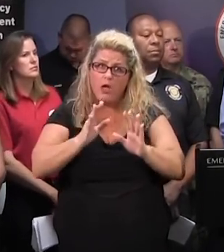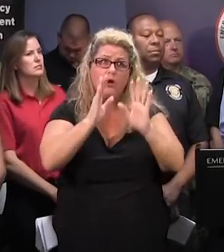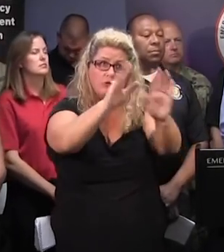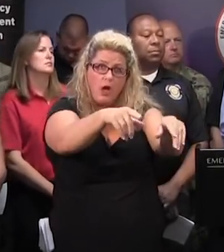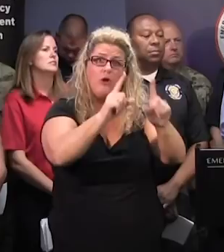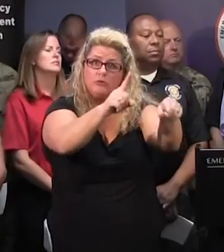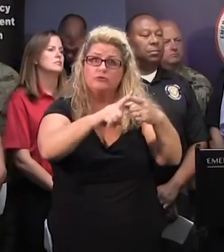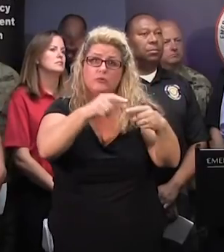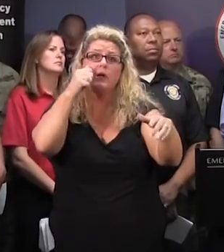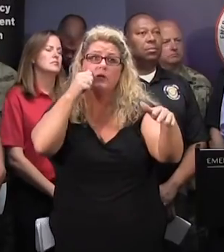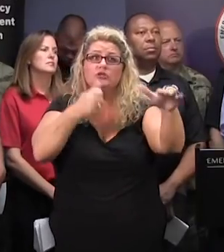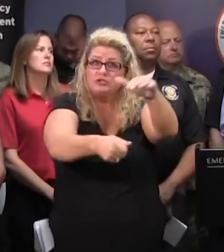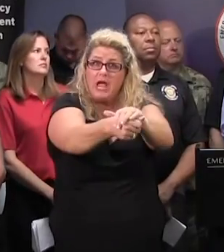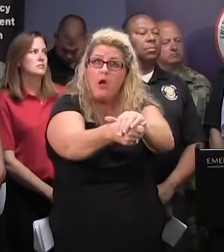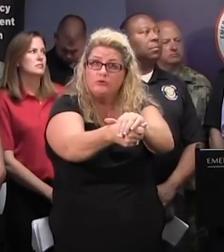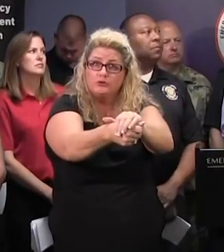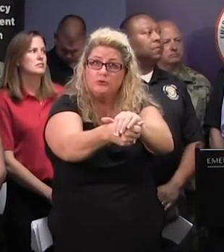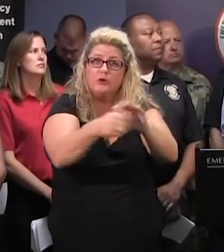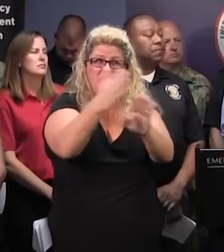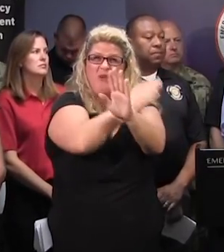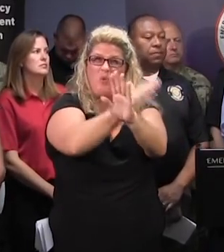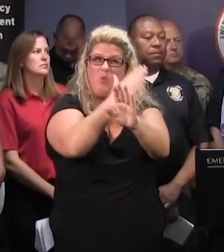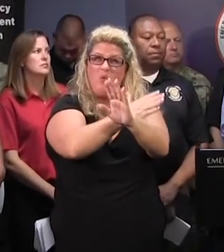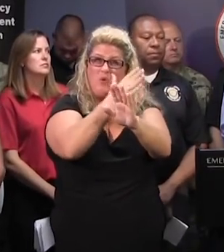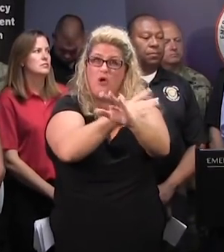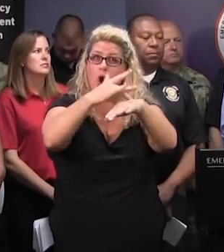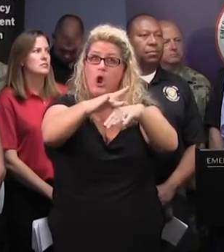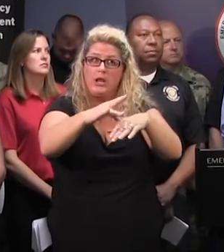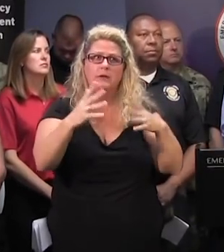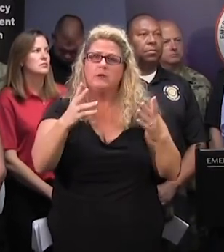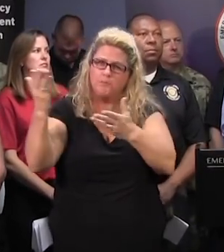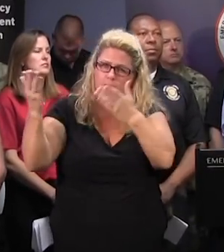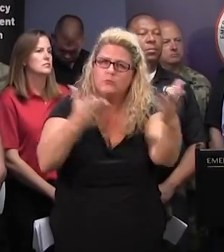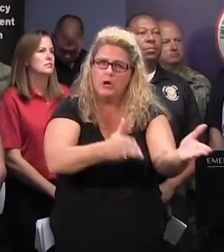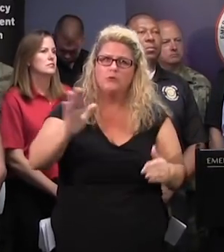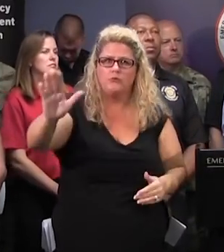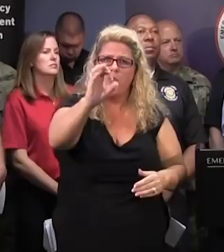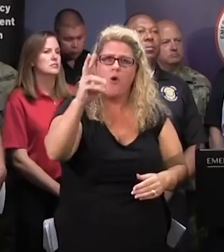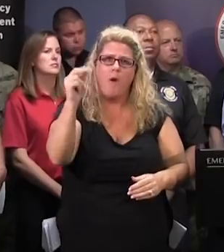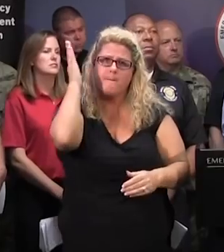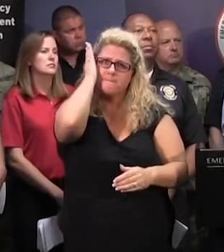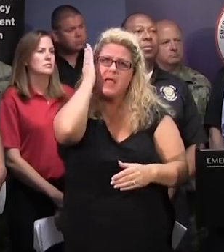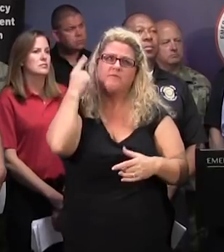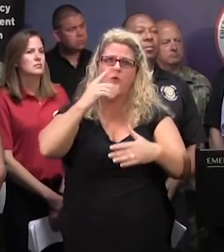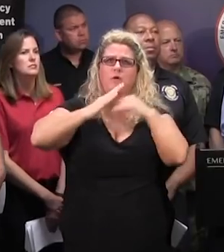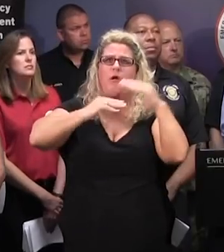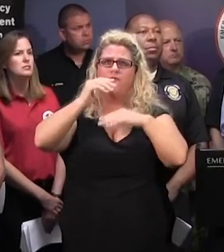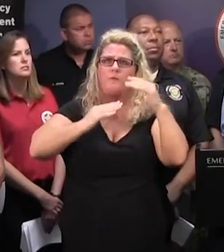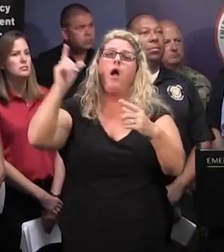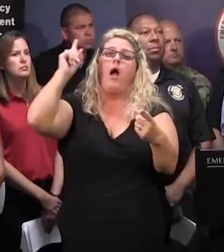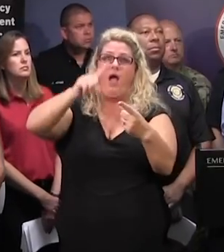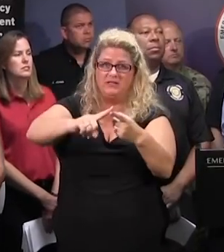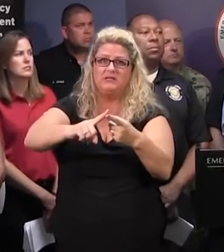particularly early, which many of them have done, is to take with them some bedding of some kind to make it more comfortable until the